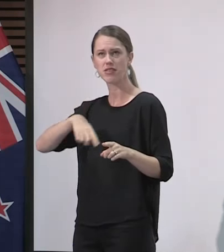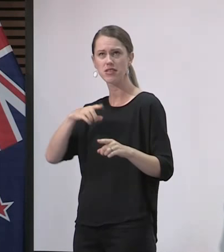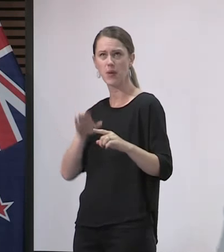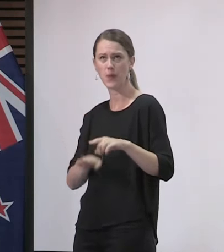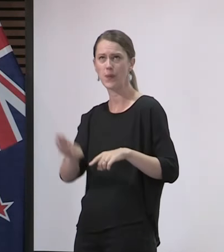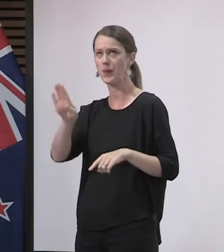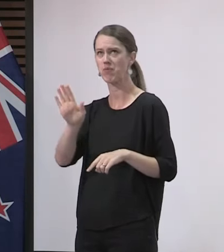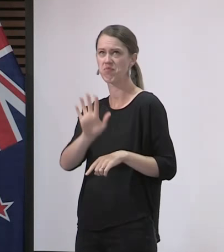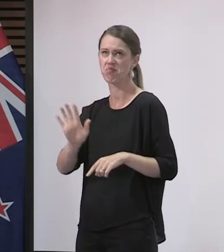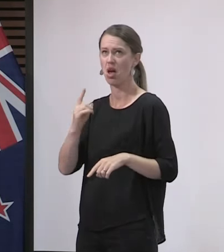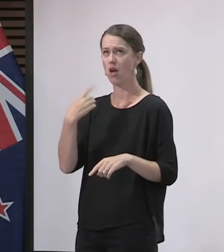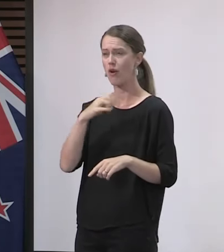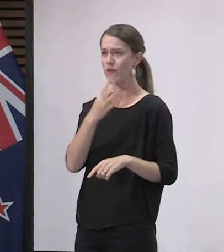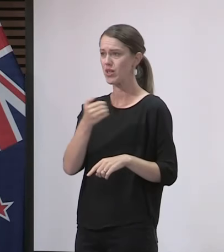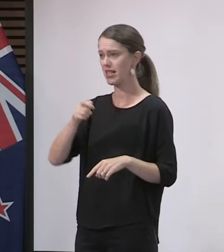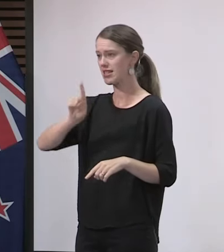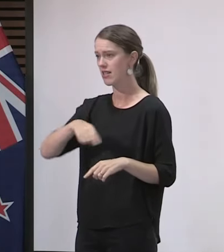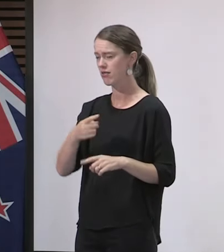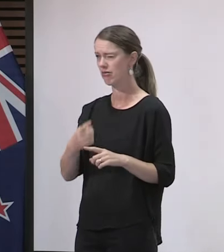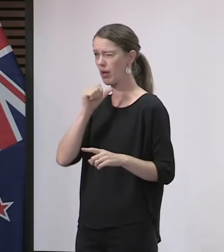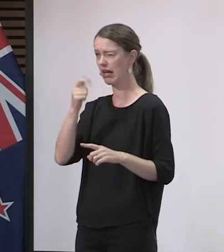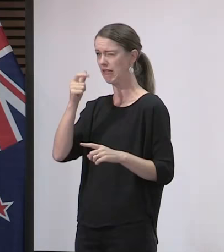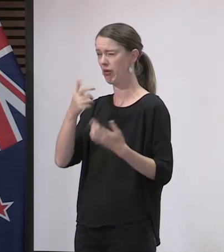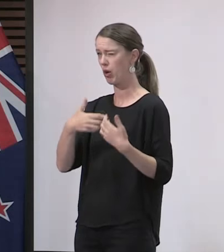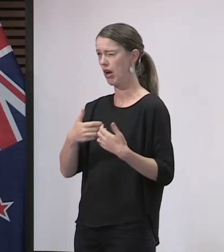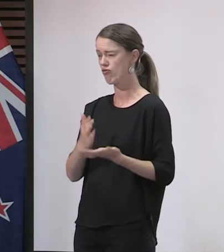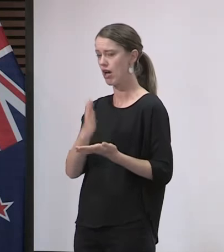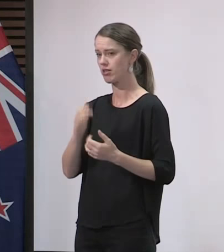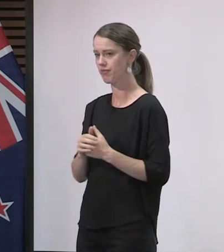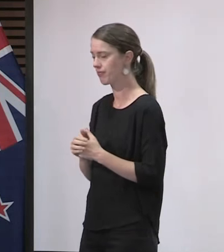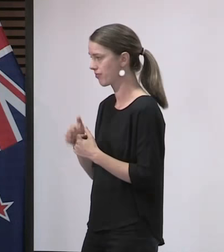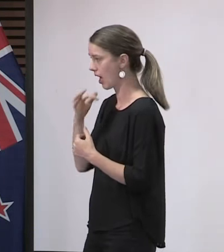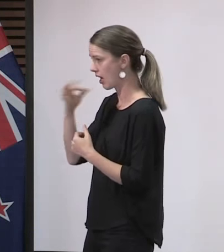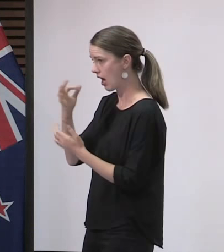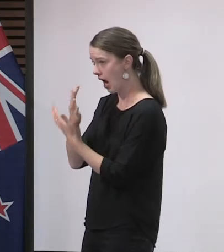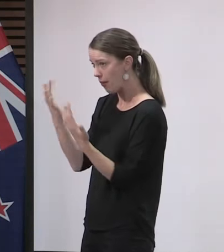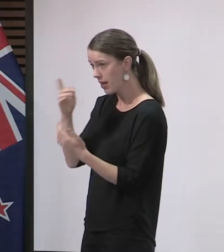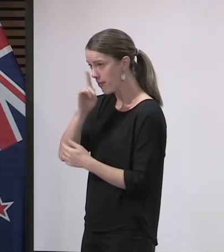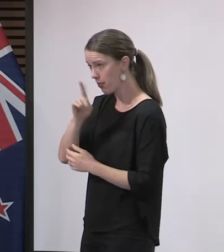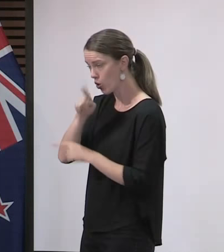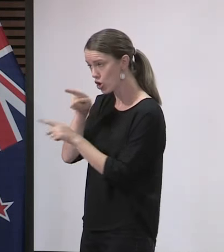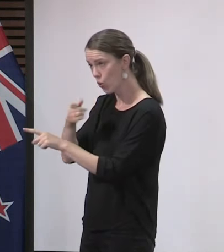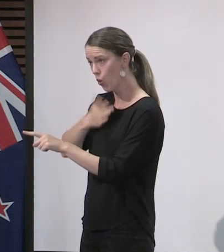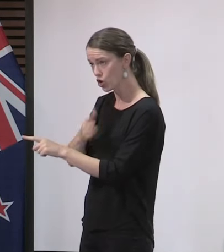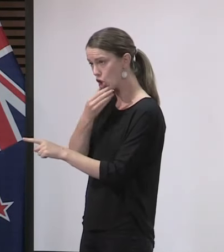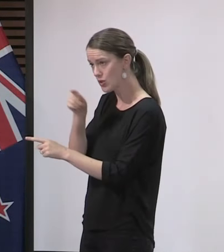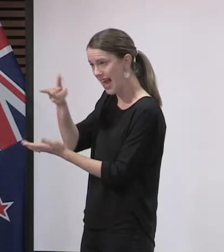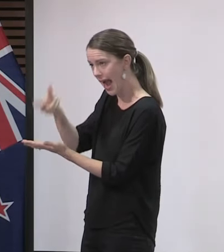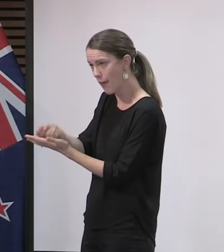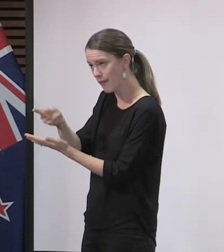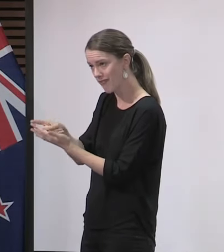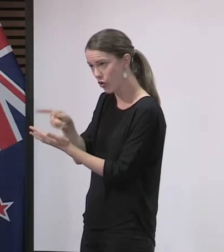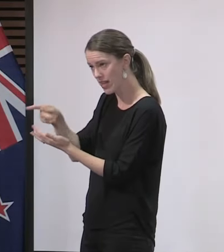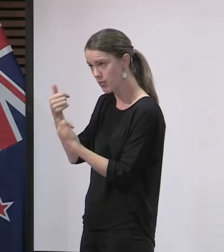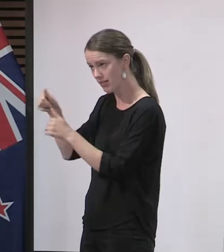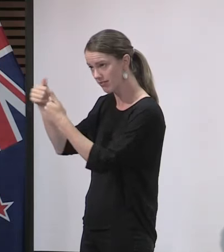that's about another 146,000, if my maths is correct. How many people do you want to be using that app for it to be